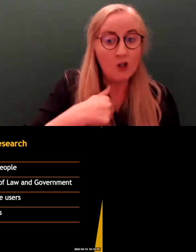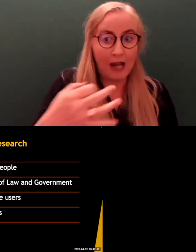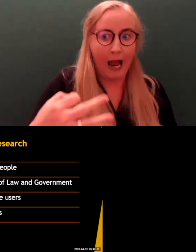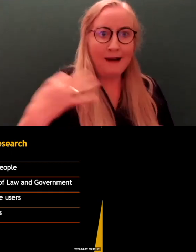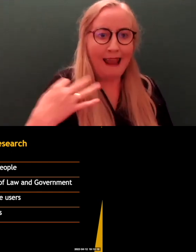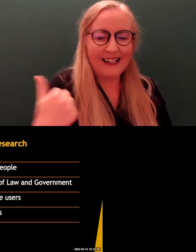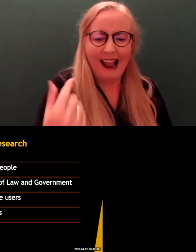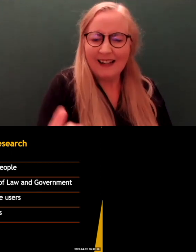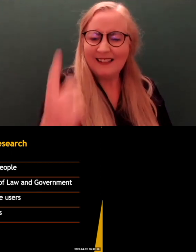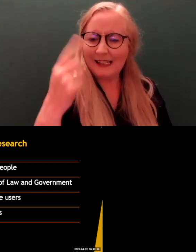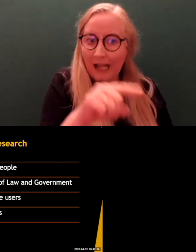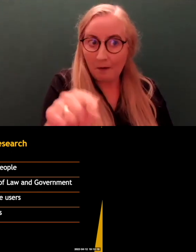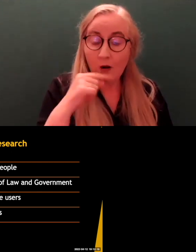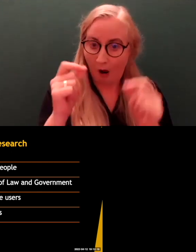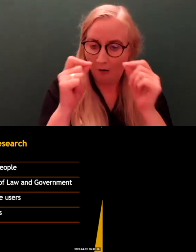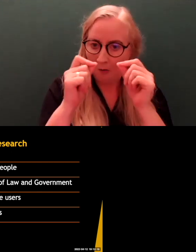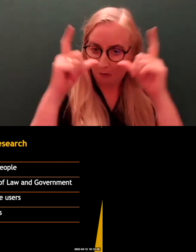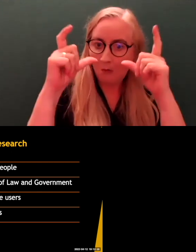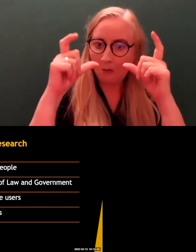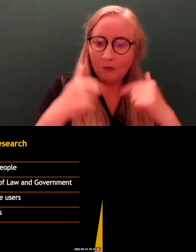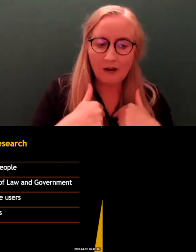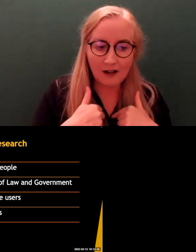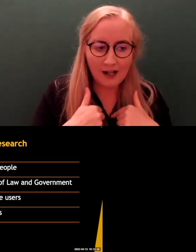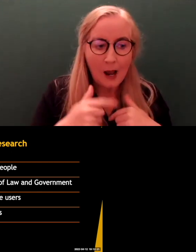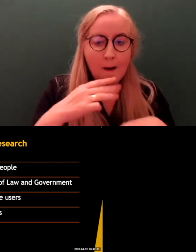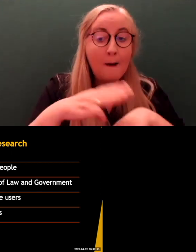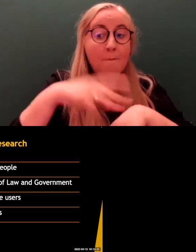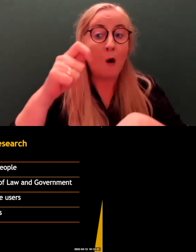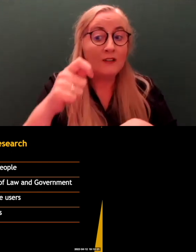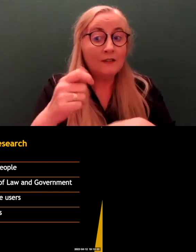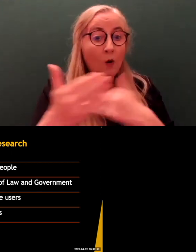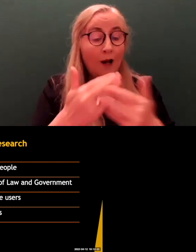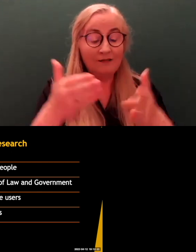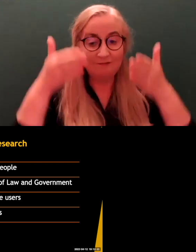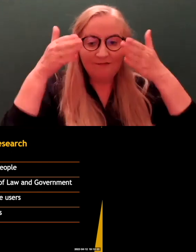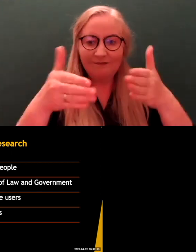was very eye-opening. And kind of most of what I'm going to talk to you about this evening is those experiences.